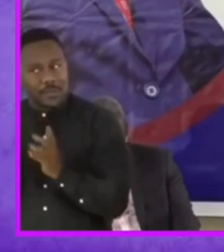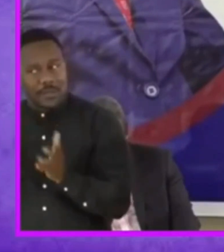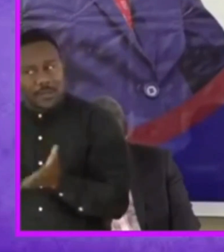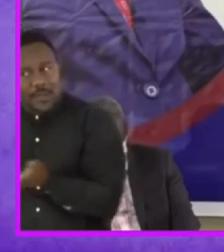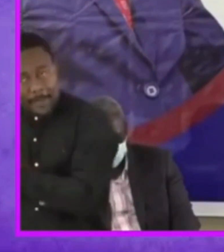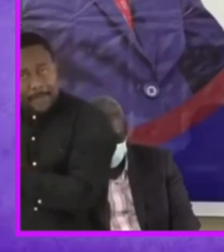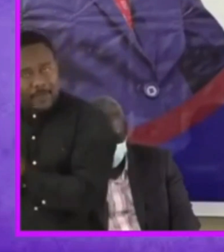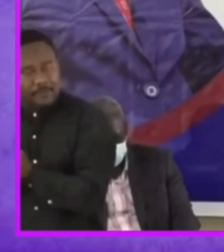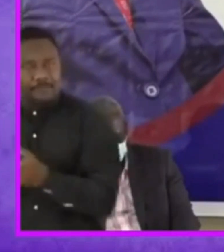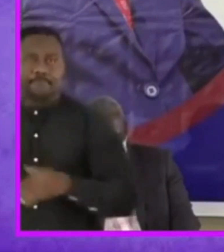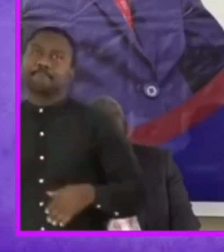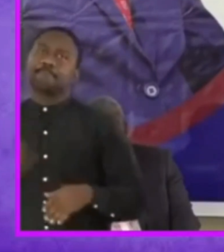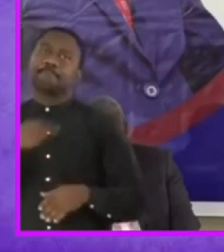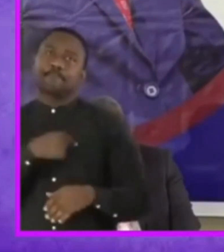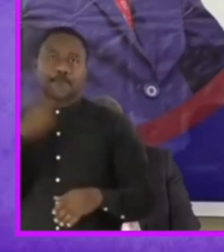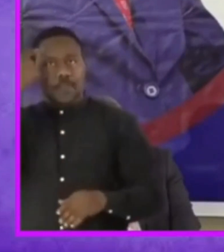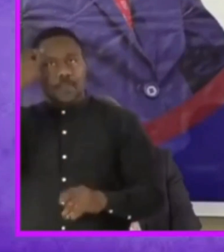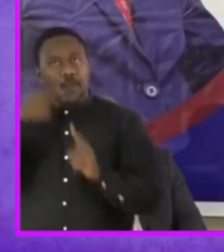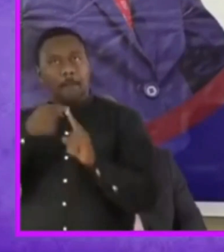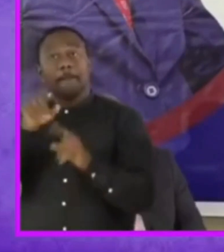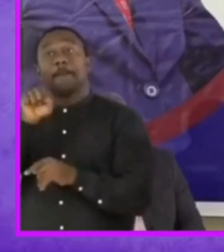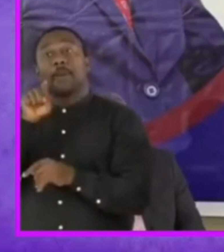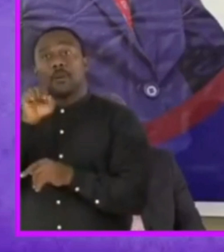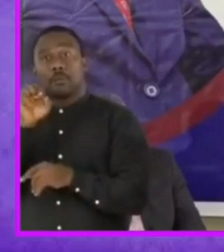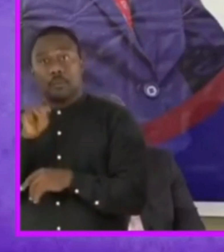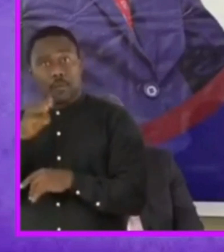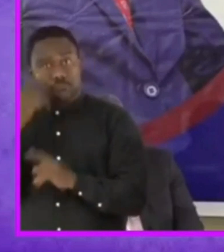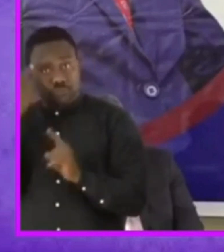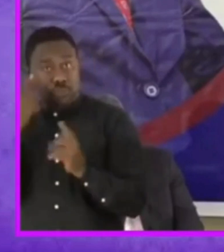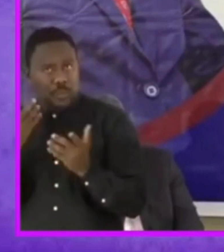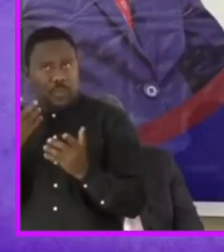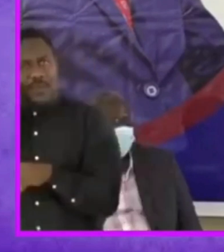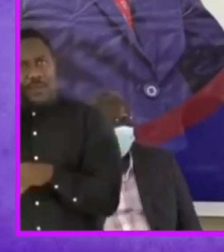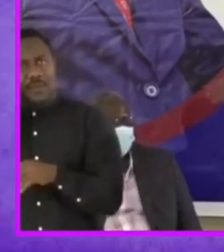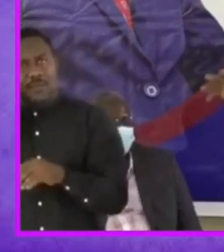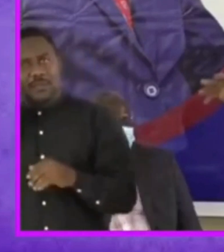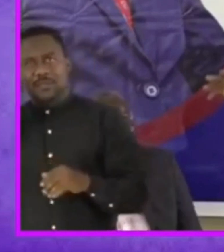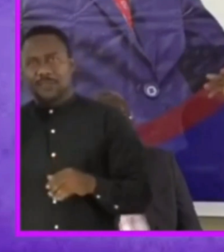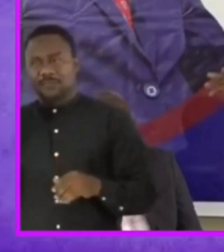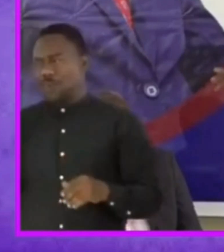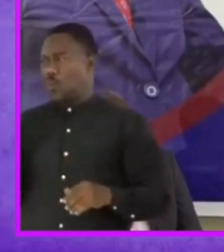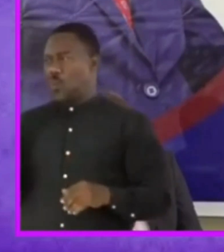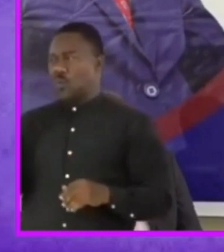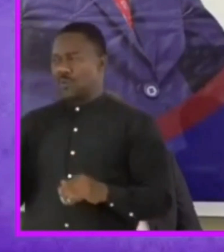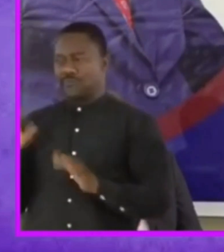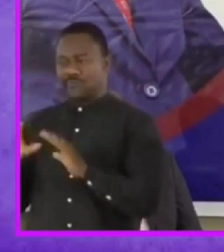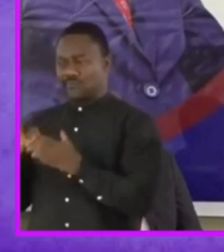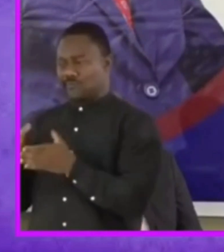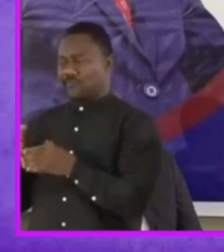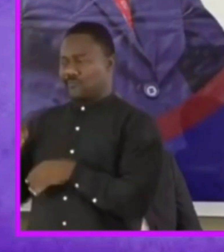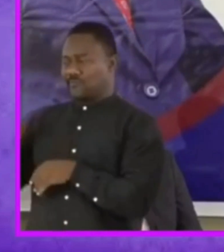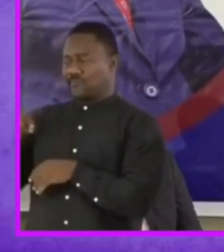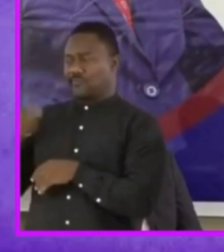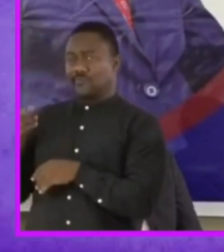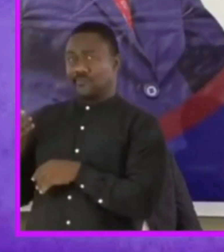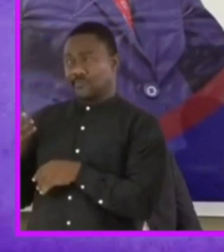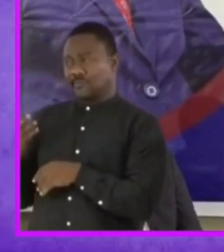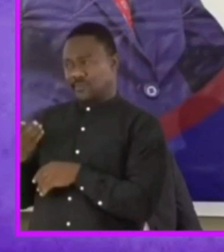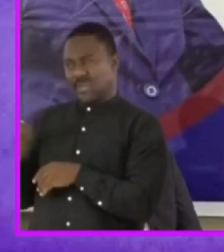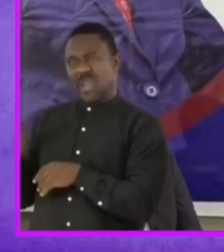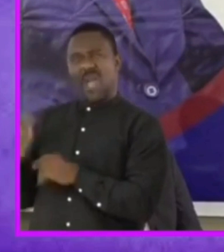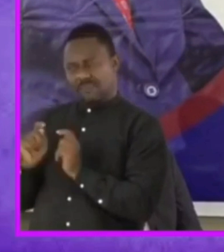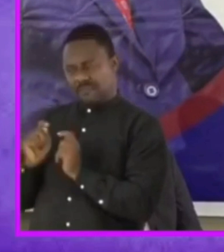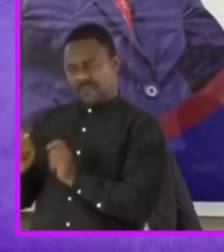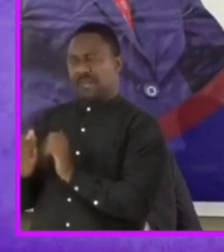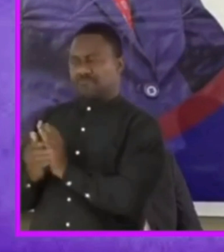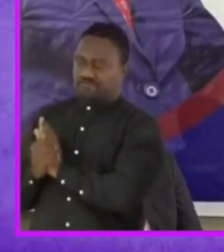so as we embark on the stem agenda we embark on them without thinking about just those who would think perceived to be